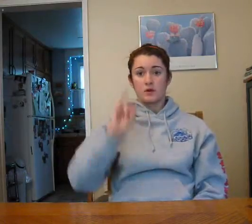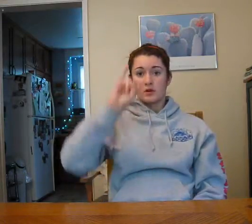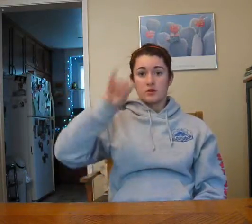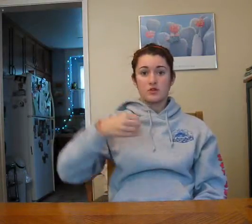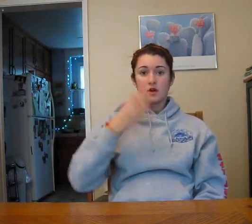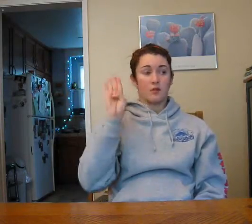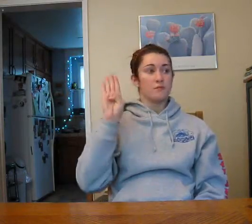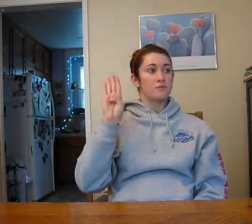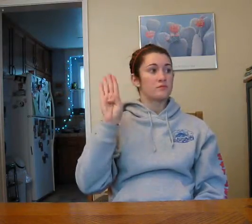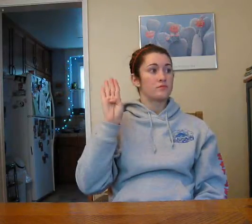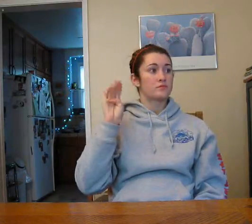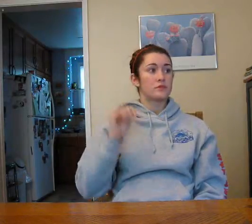job.